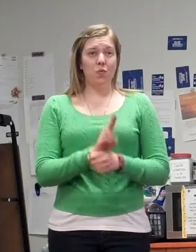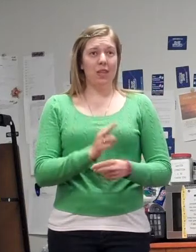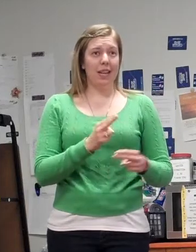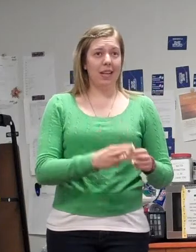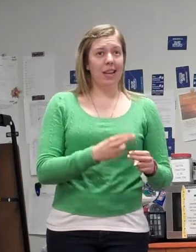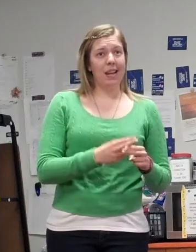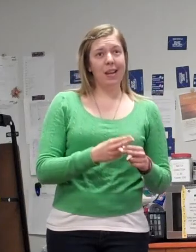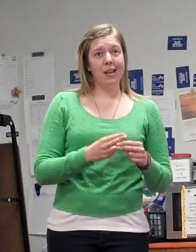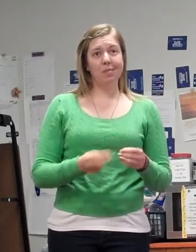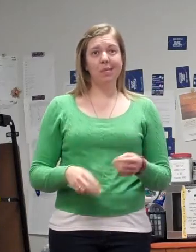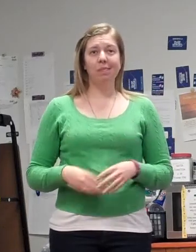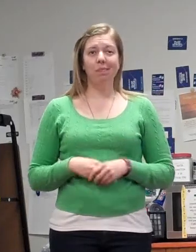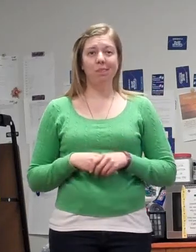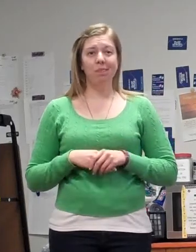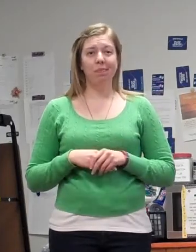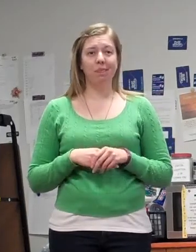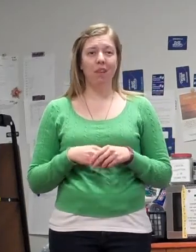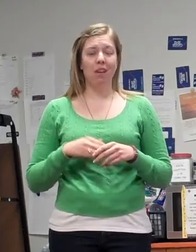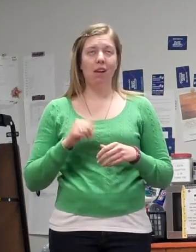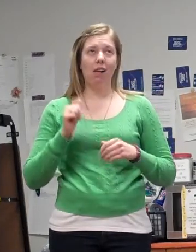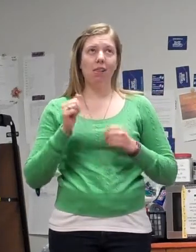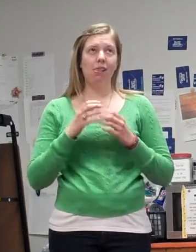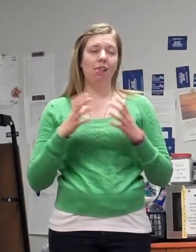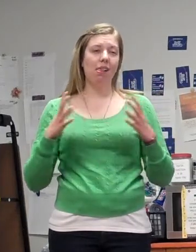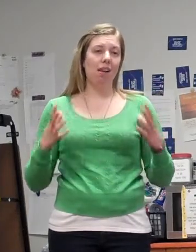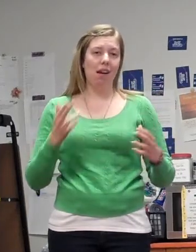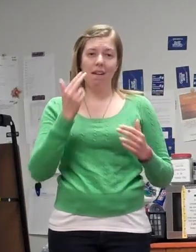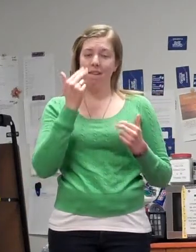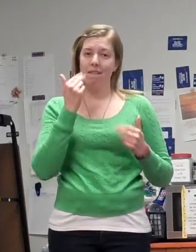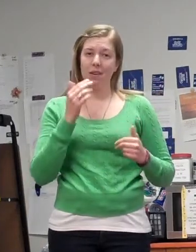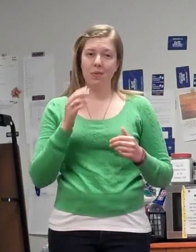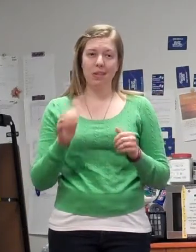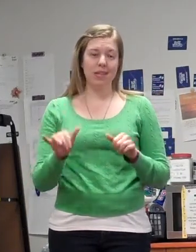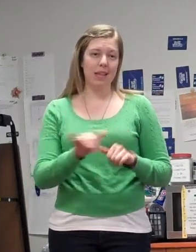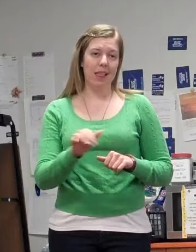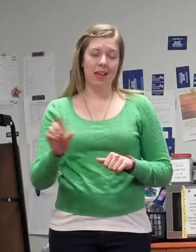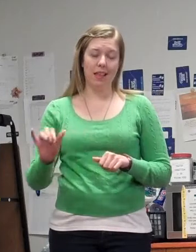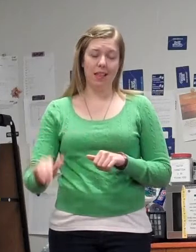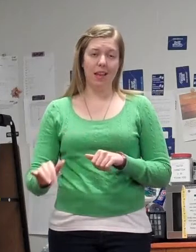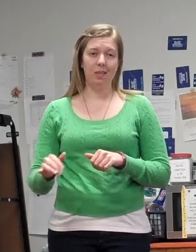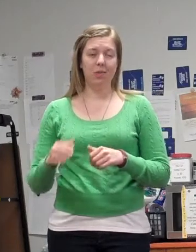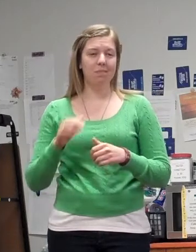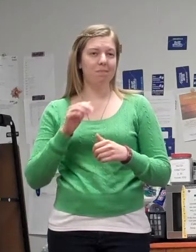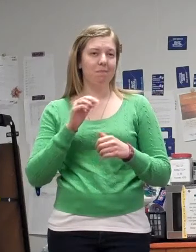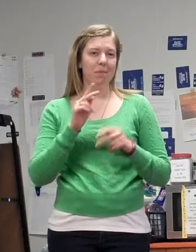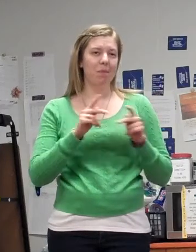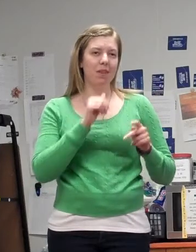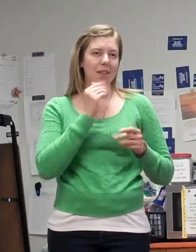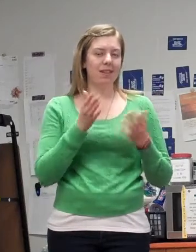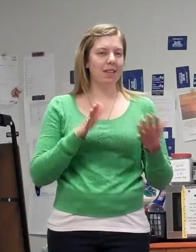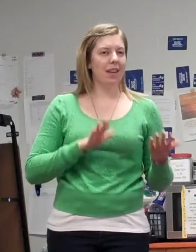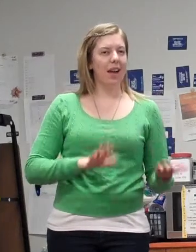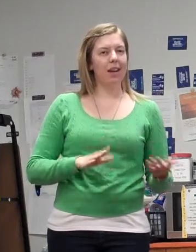There's a lot of funny ones like that, that nobody really died. The biggest thing is